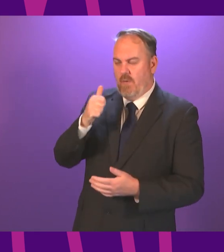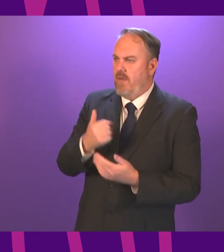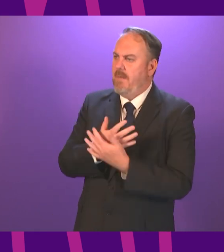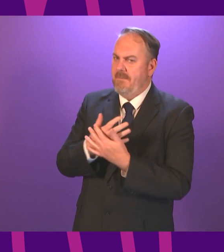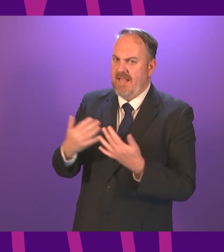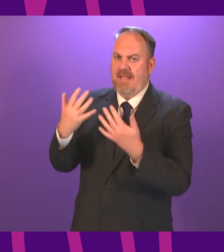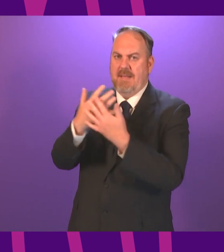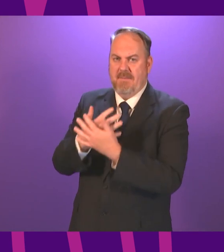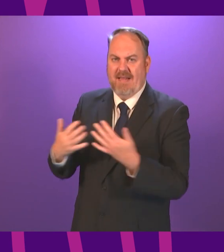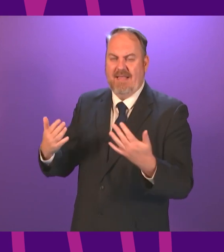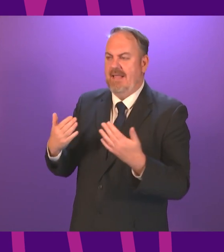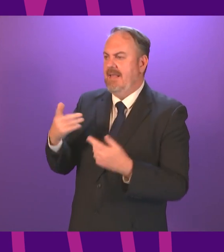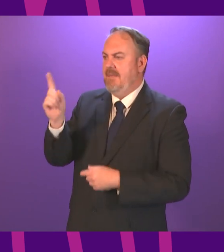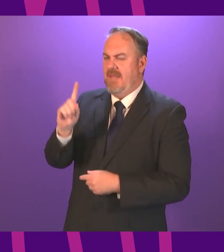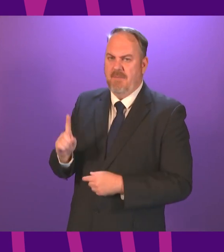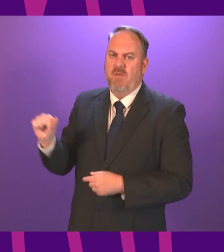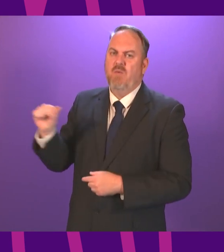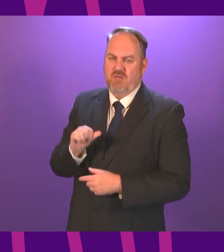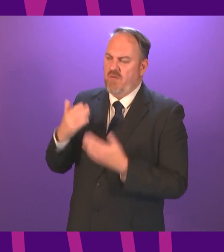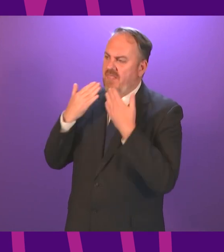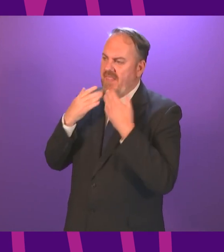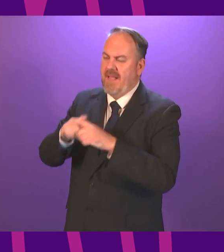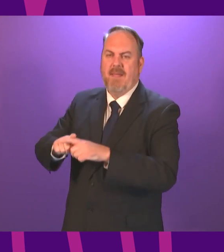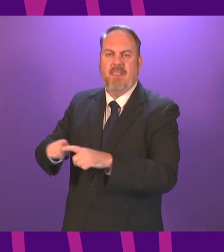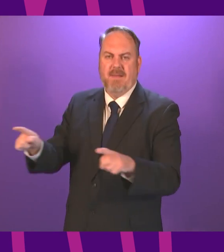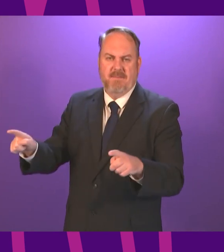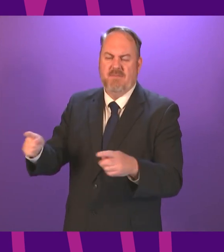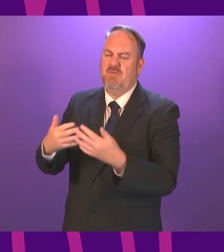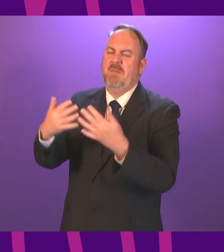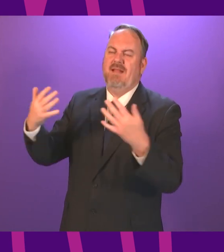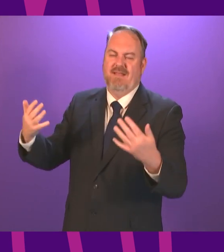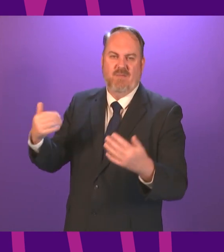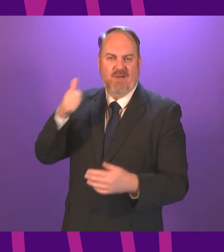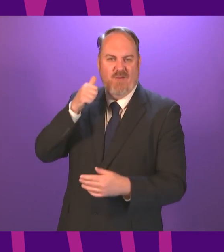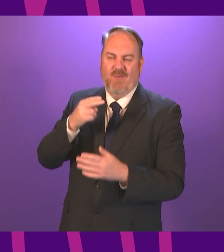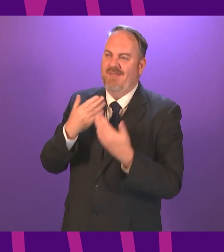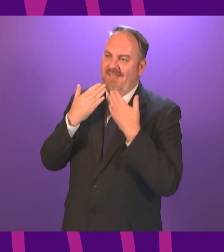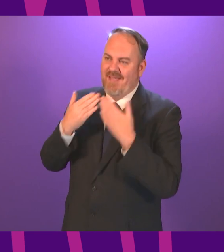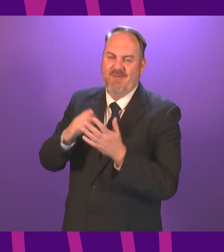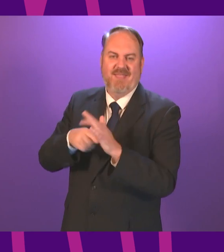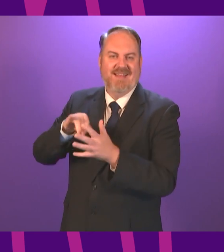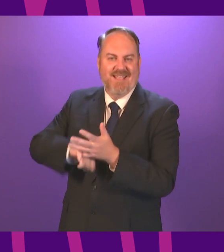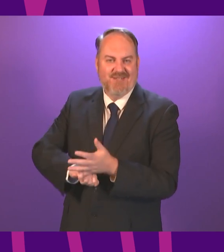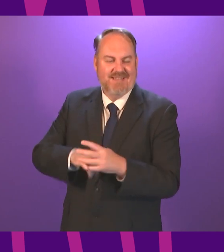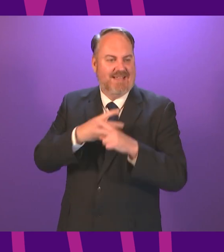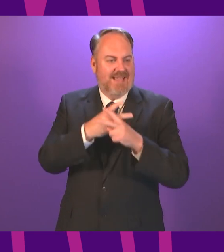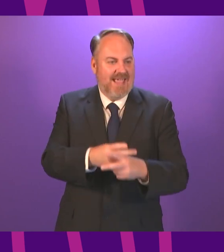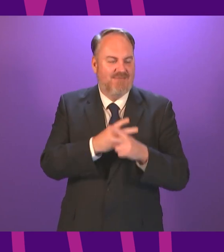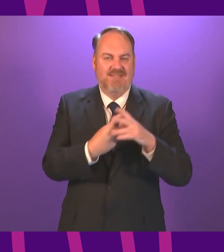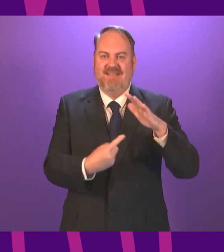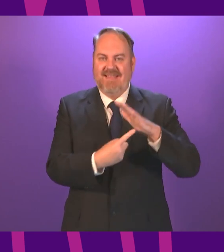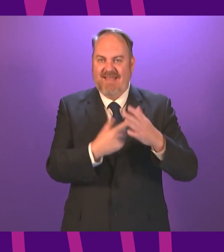grateful for for bringing us through this pandemic so far clearly there's the NHS and many other carers and key workers